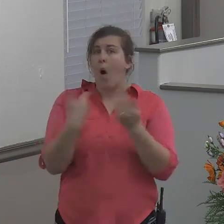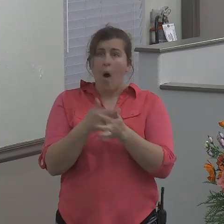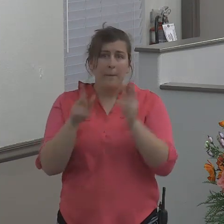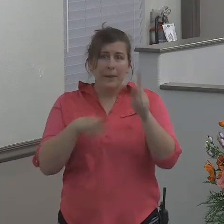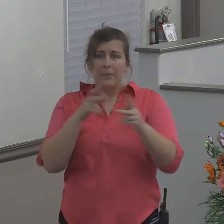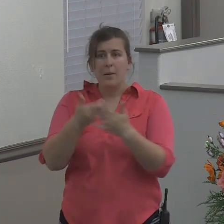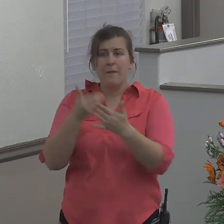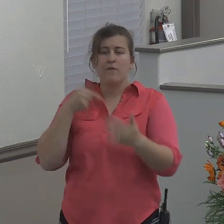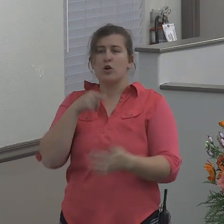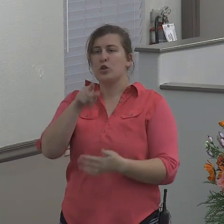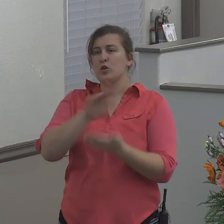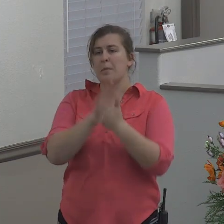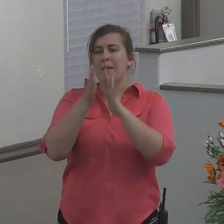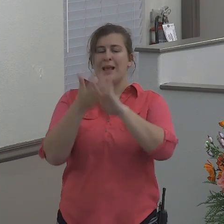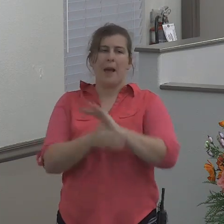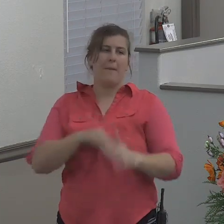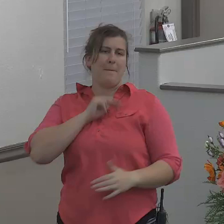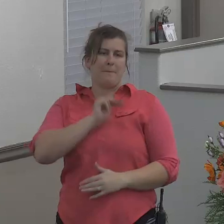you are